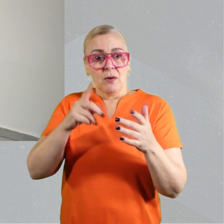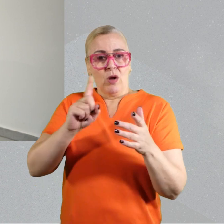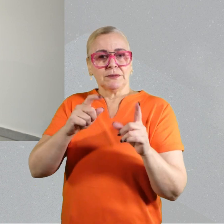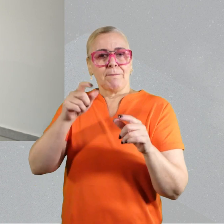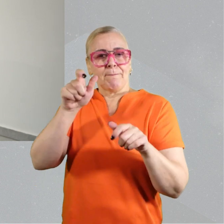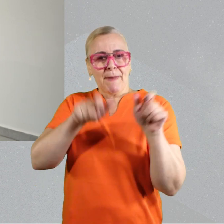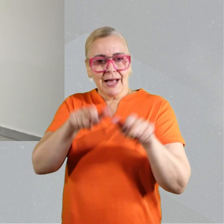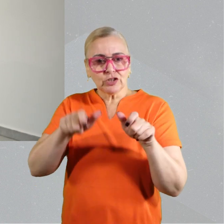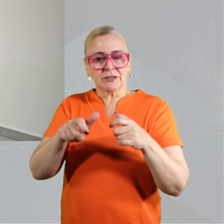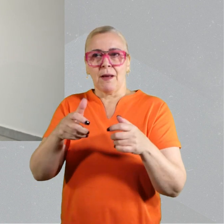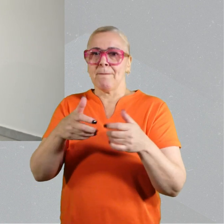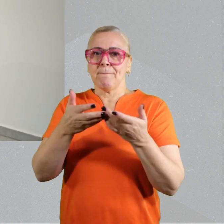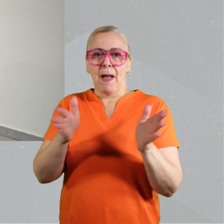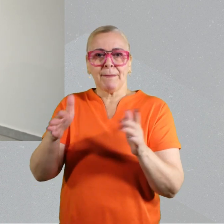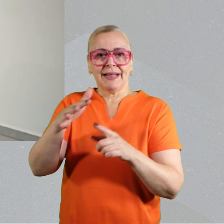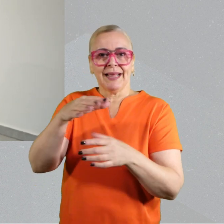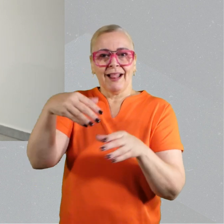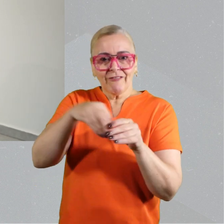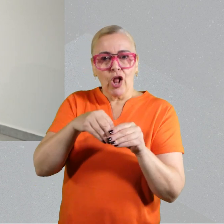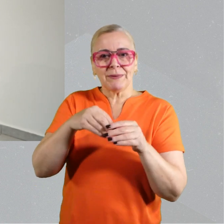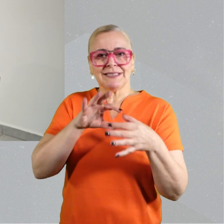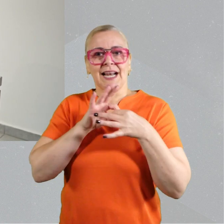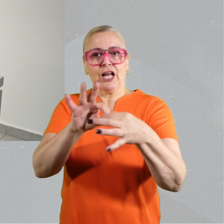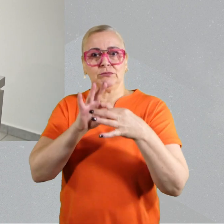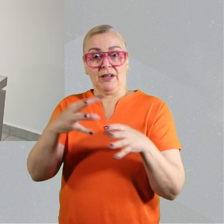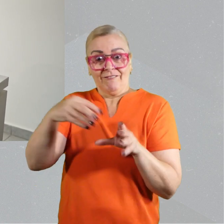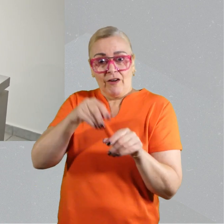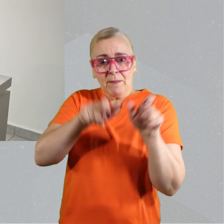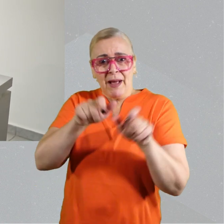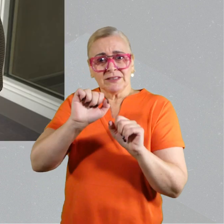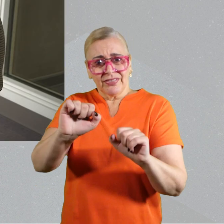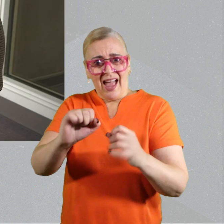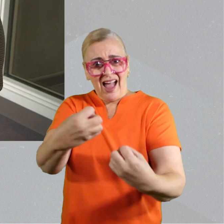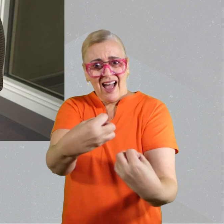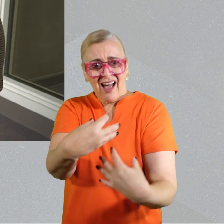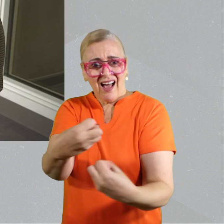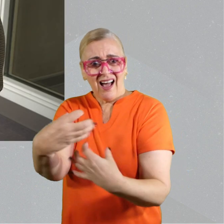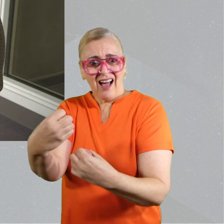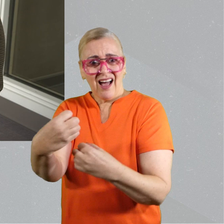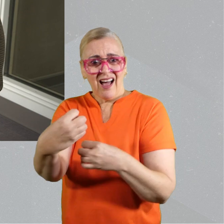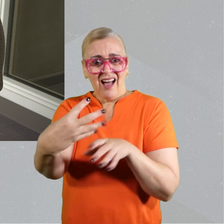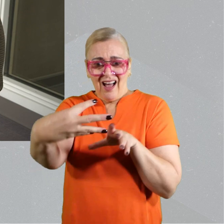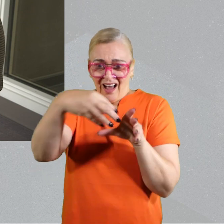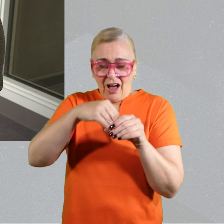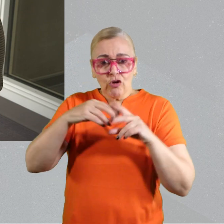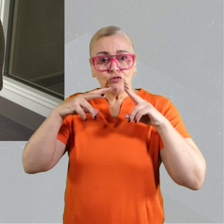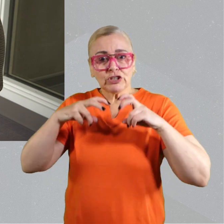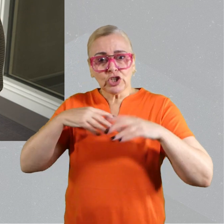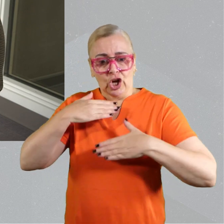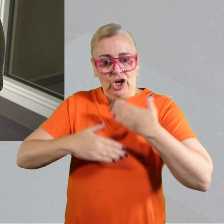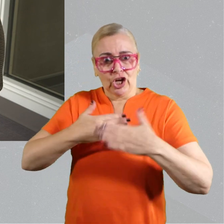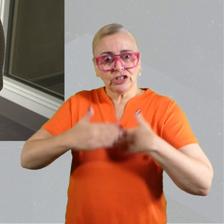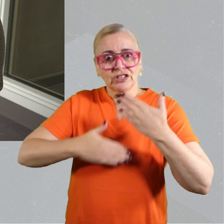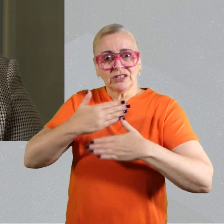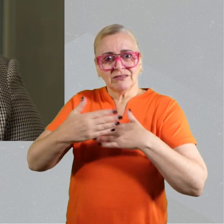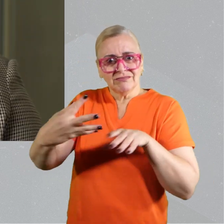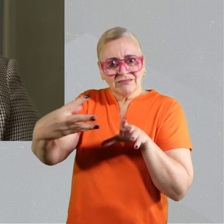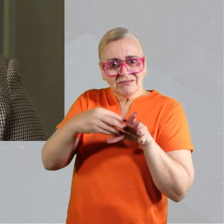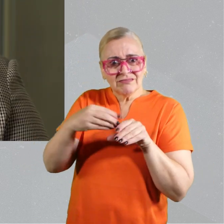are more likely to make a difference. PPIE, it stands for Patient and Public Involvement and Engagement, involving